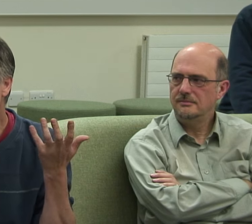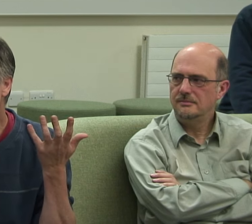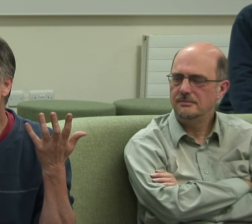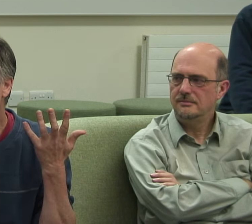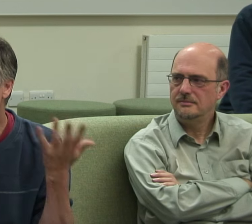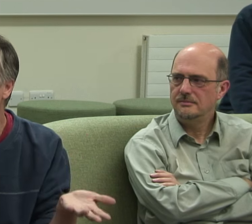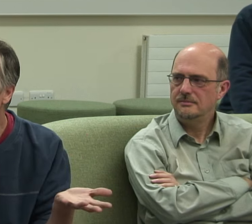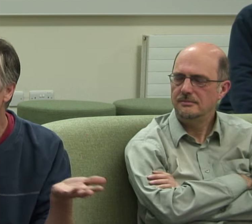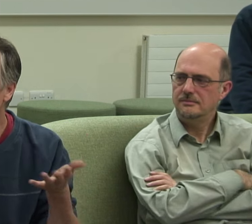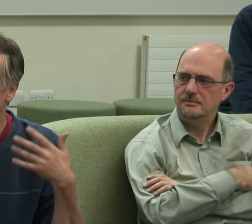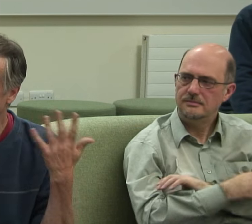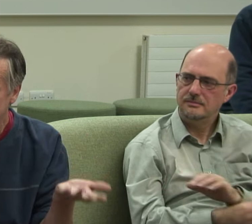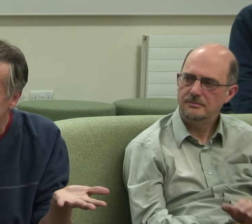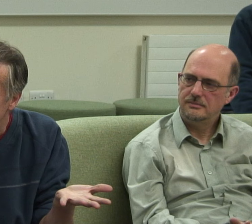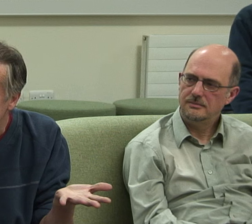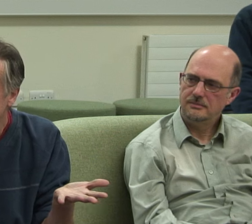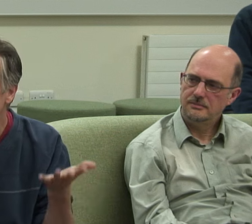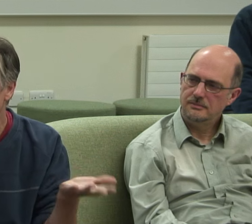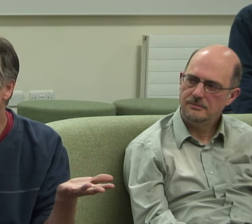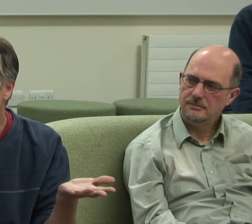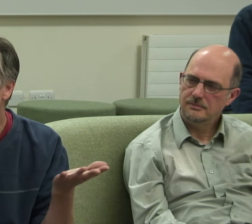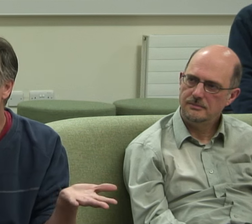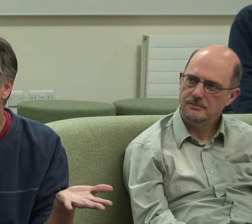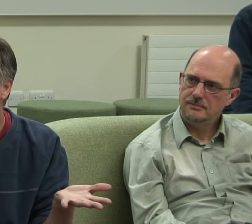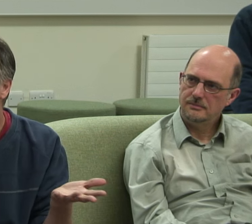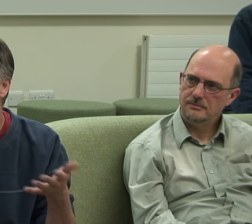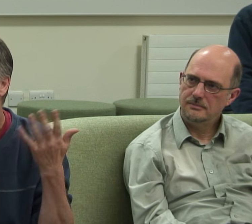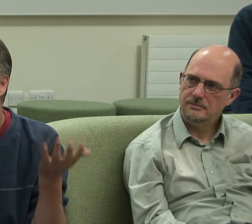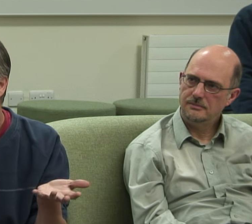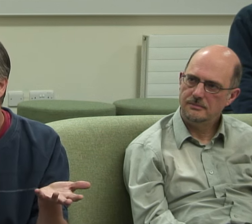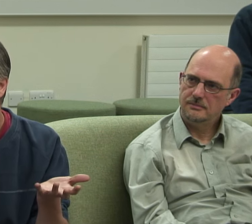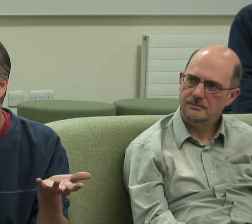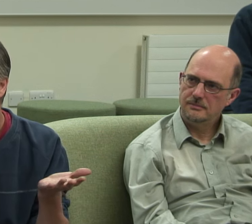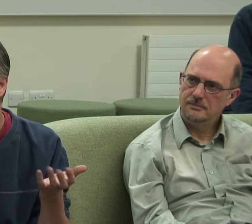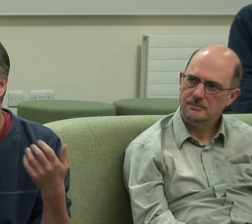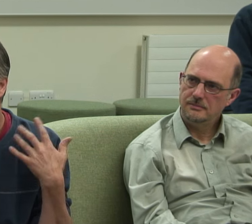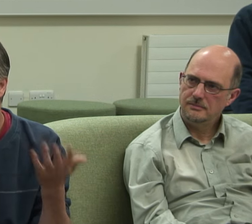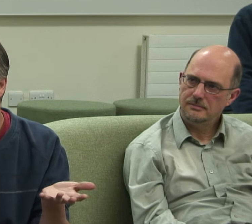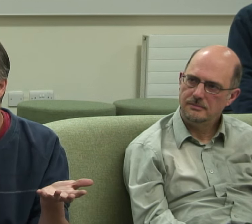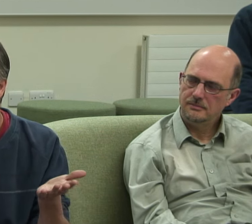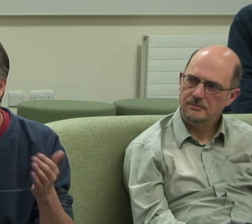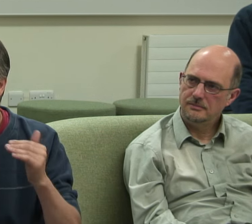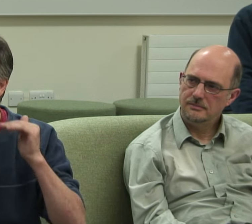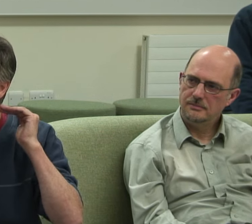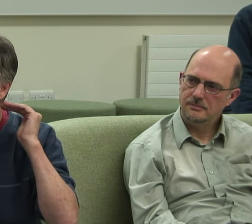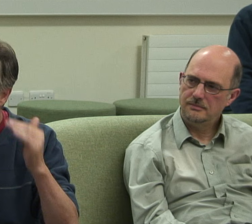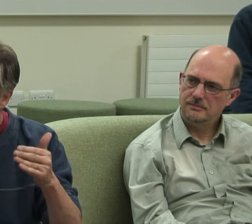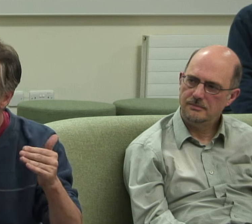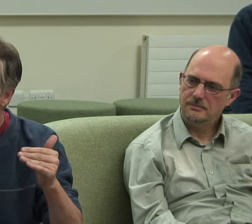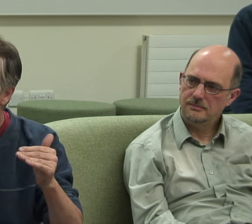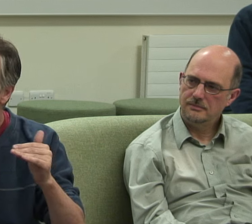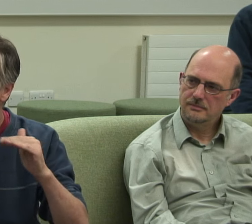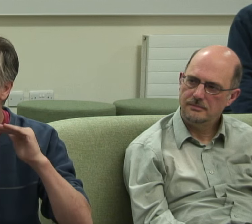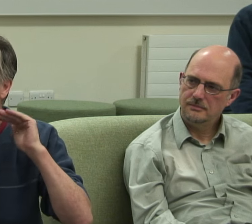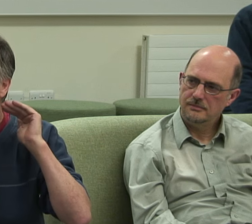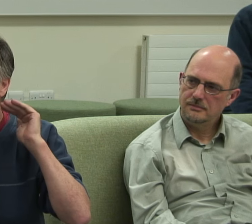explain to people that I don't believe there is such a thing as mental illness what people quite often get very angry